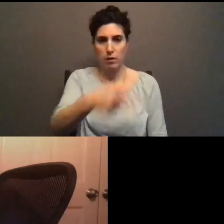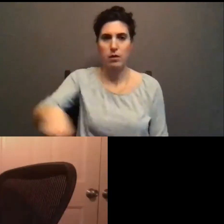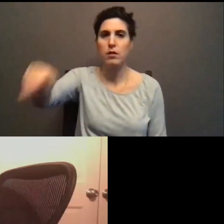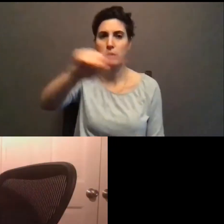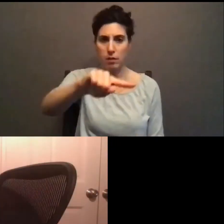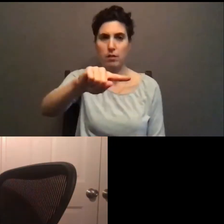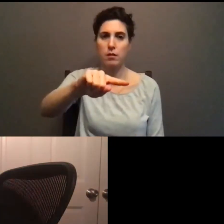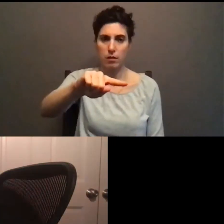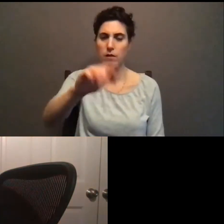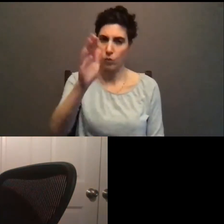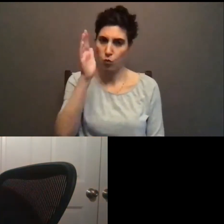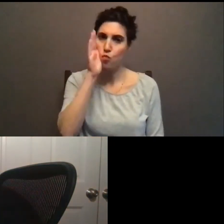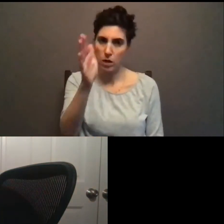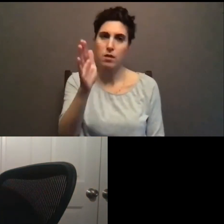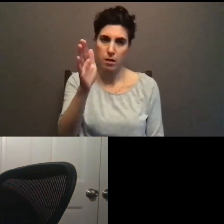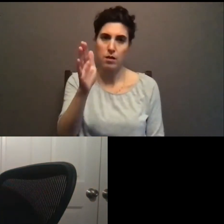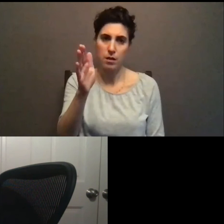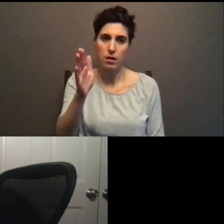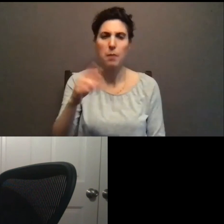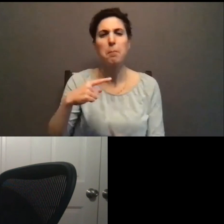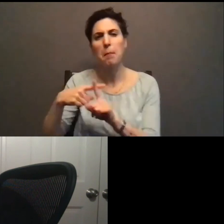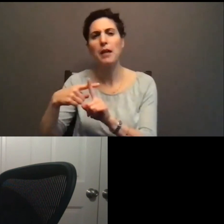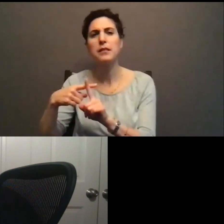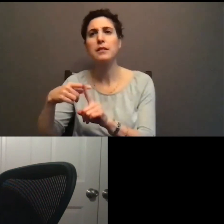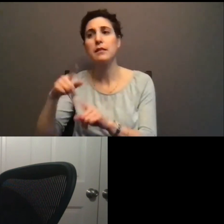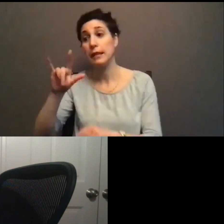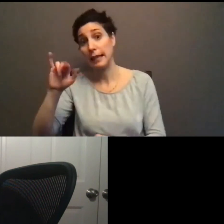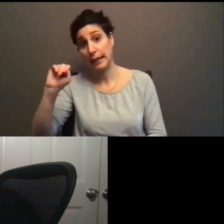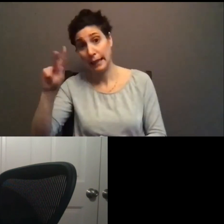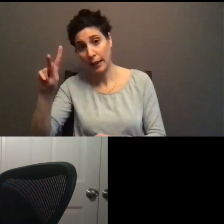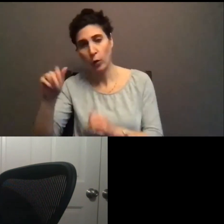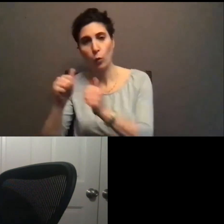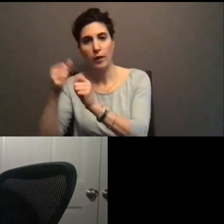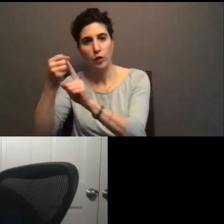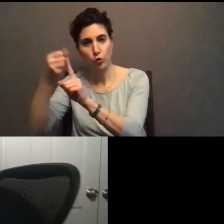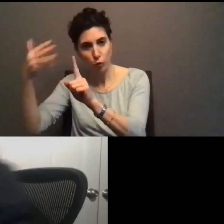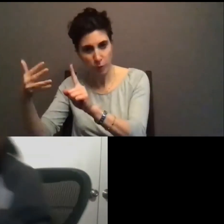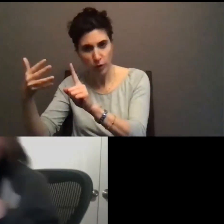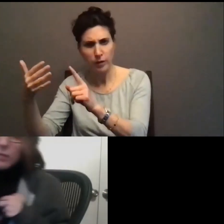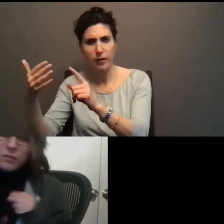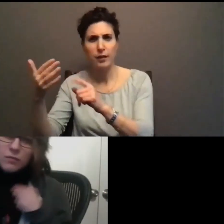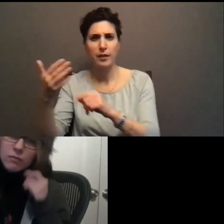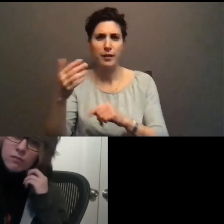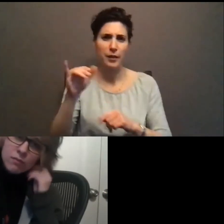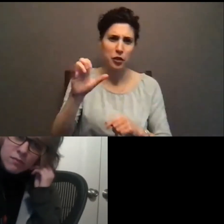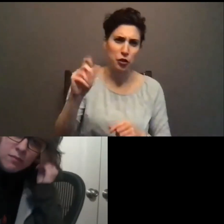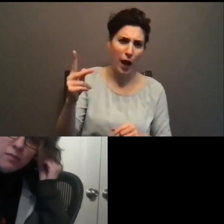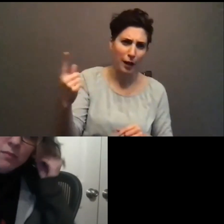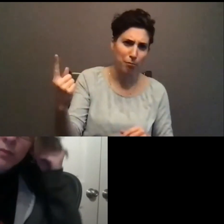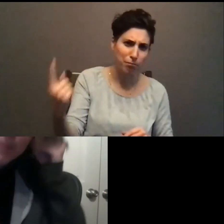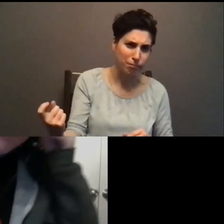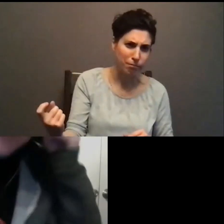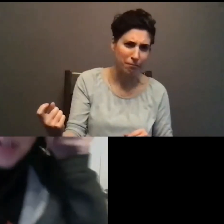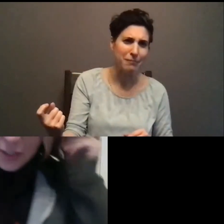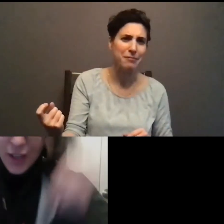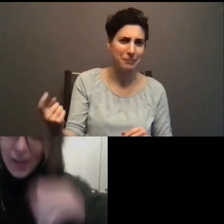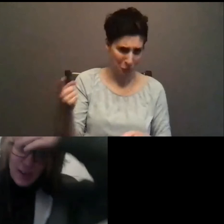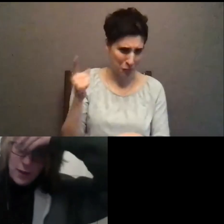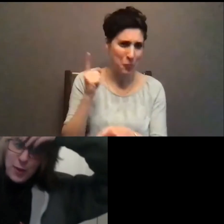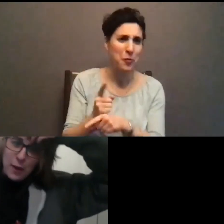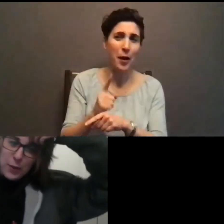with a little quick description. And Jack has disappeared now off screen, as he said, because it is getting dark.